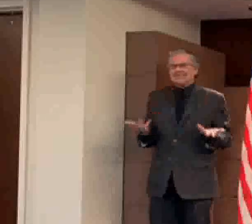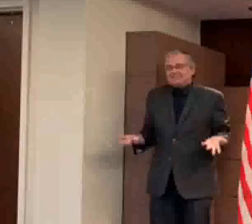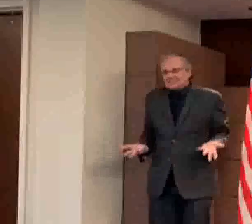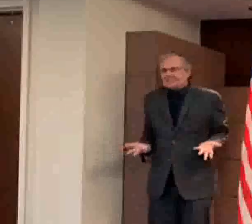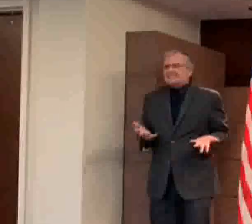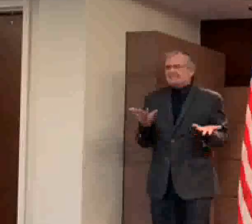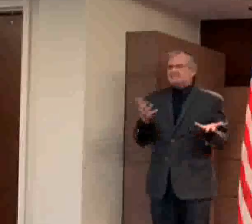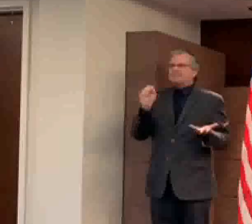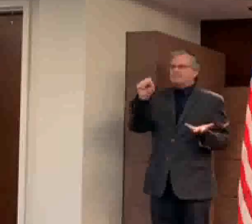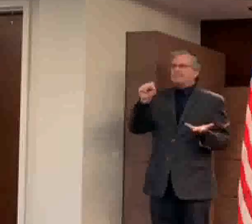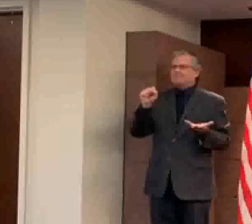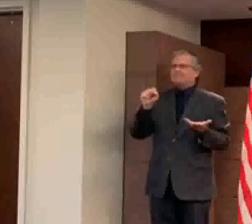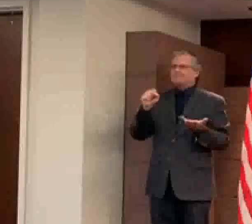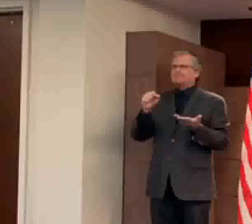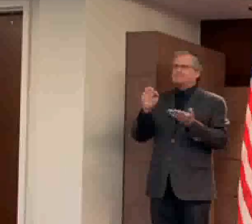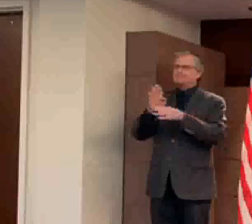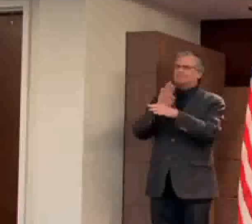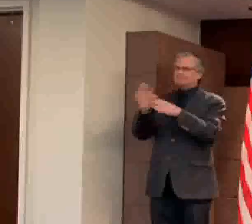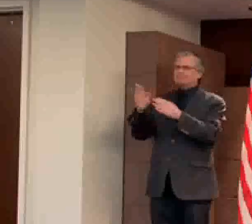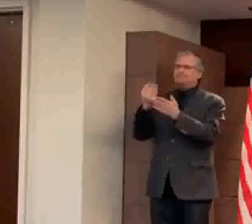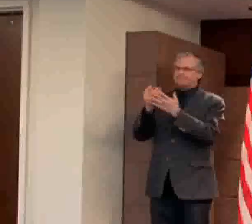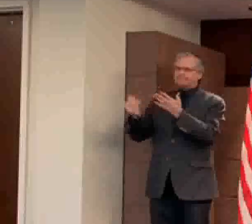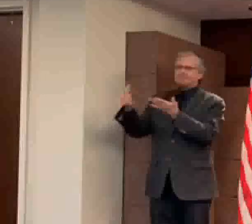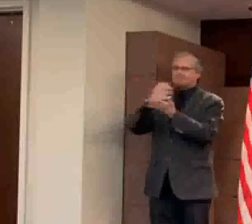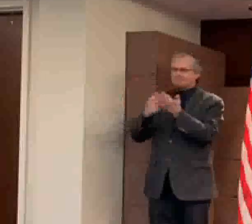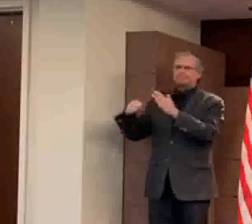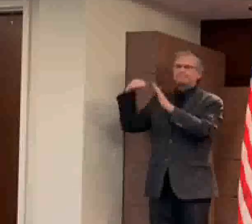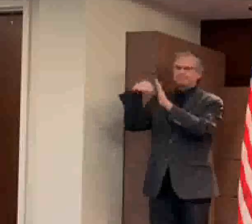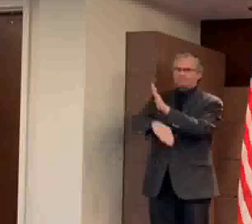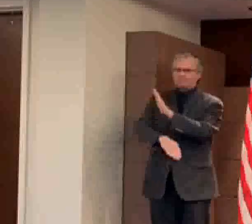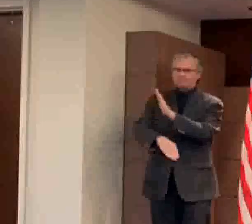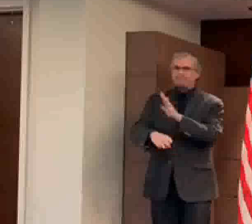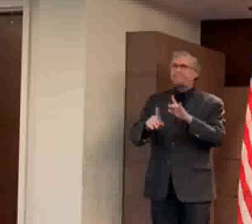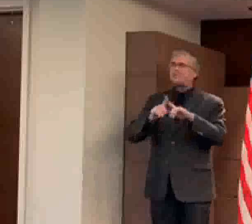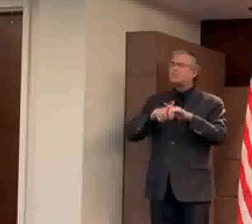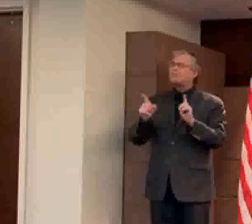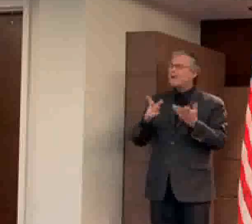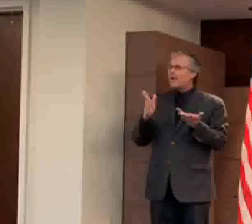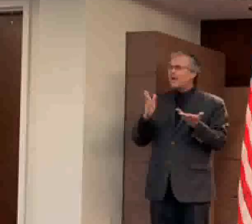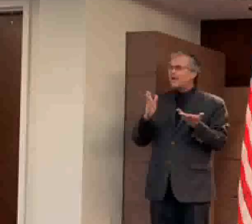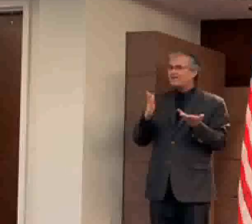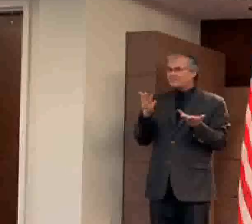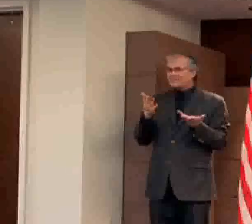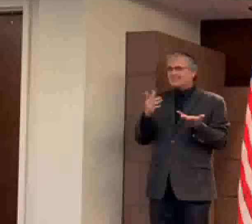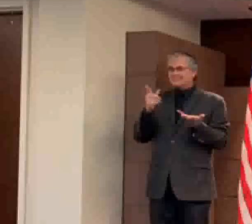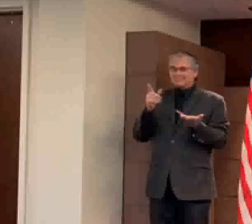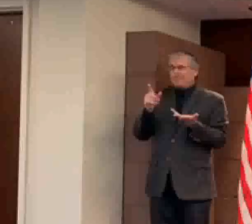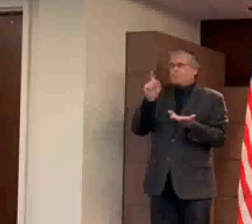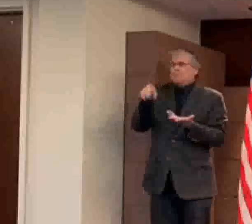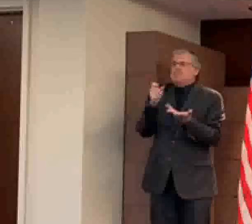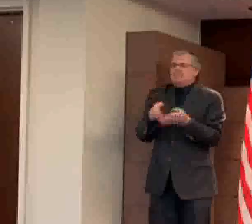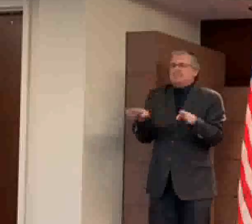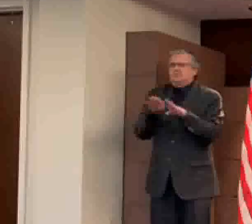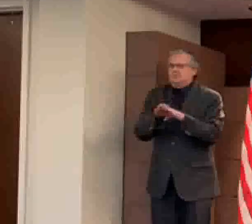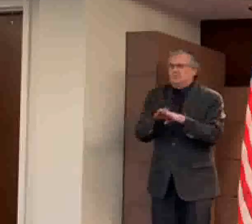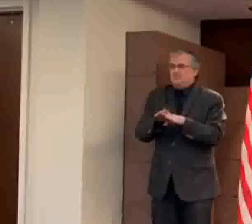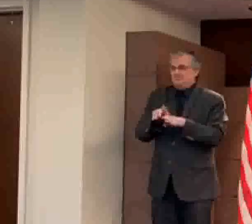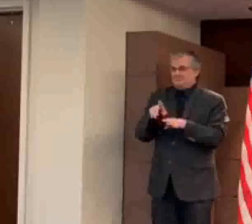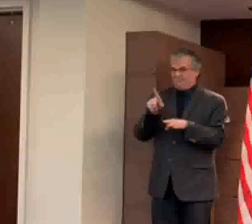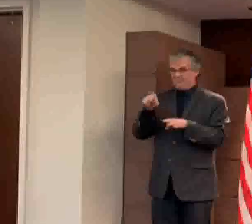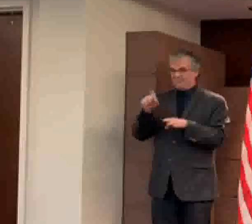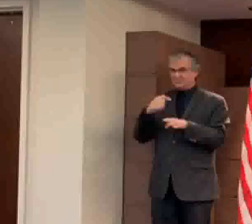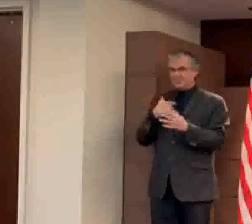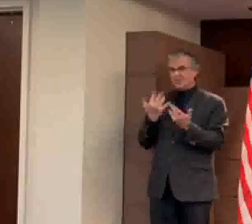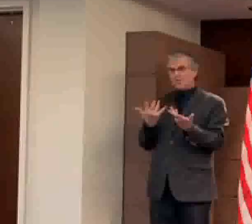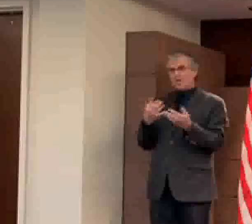choice really comes down to how long we want this to drag on. Is it better to let it linger and hope it resolves itself a while away